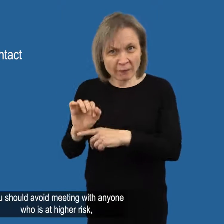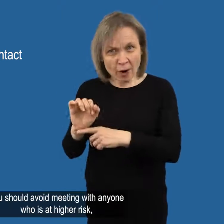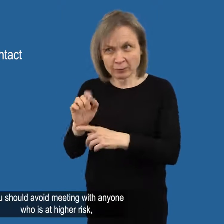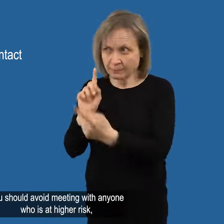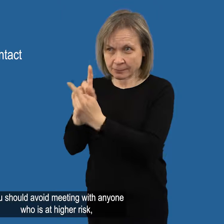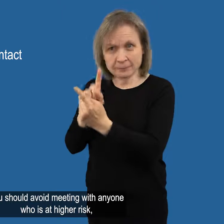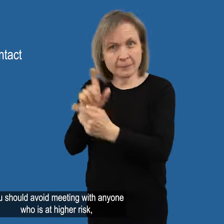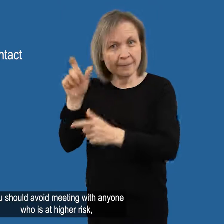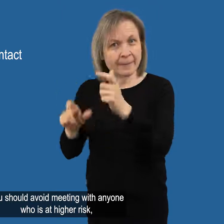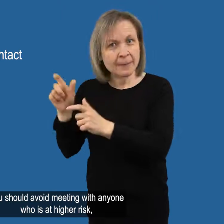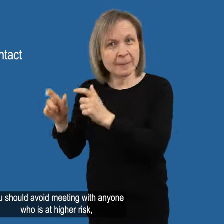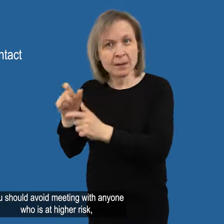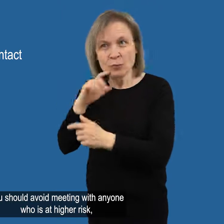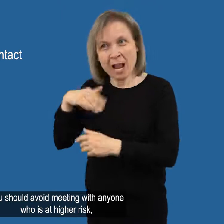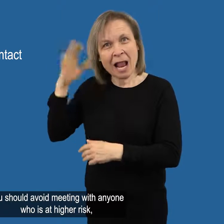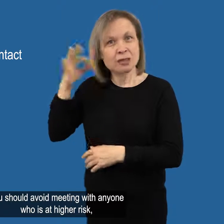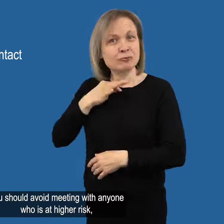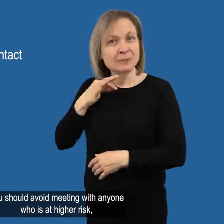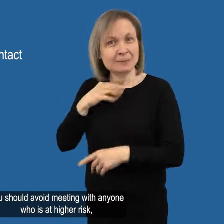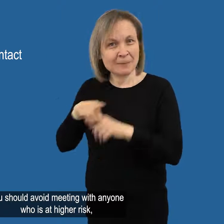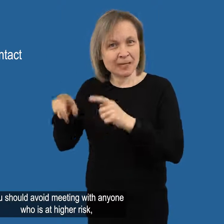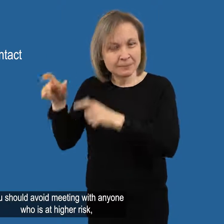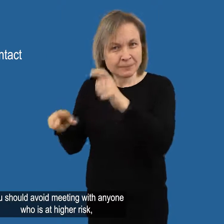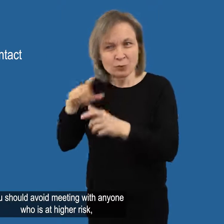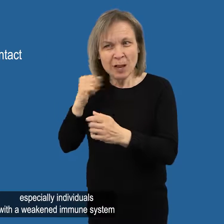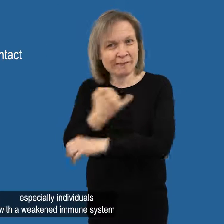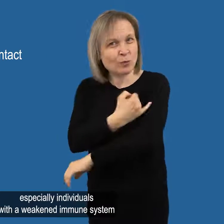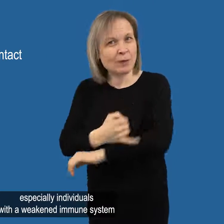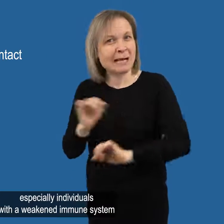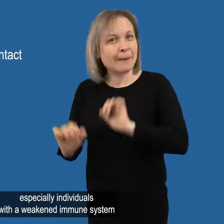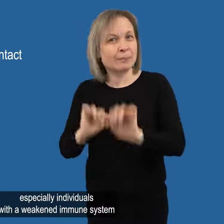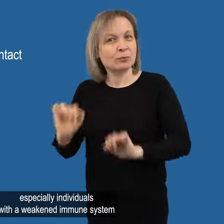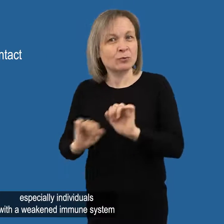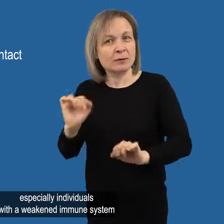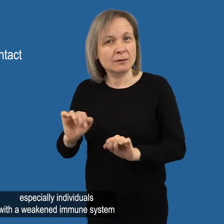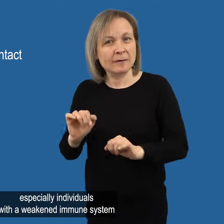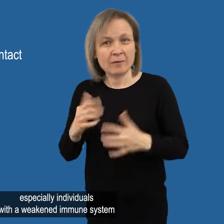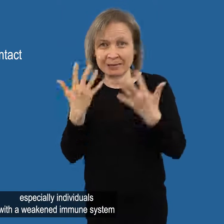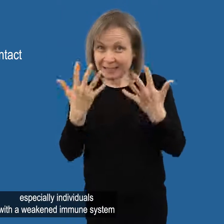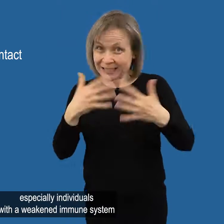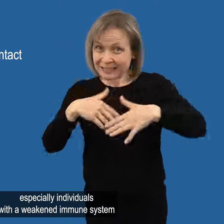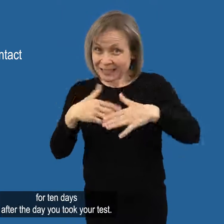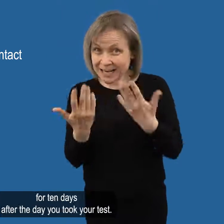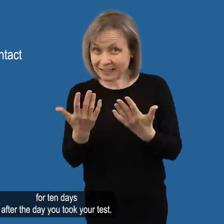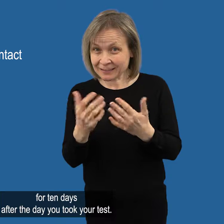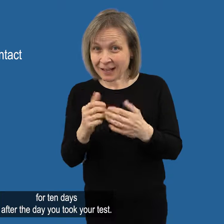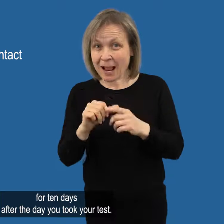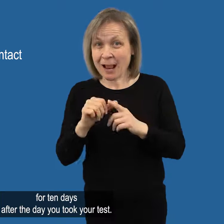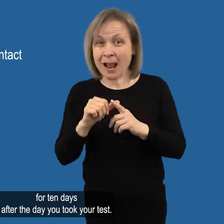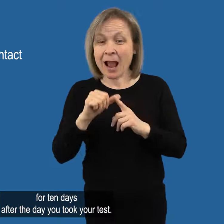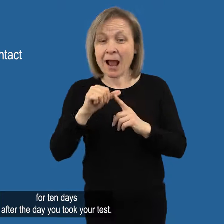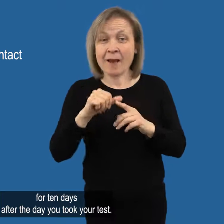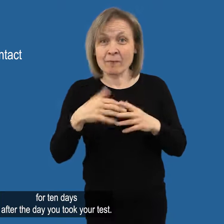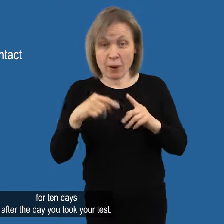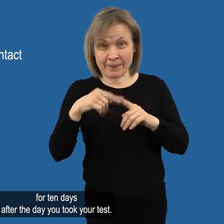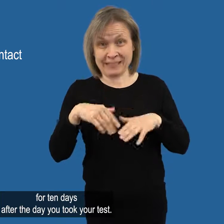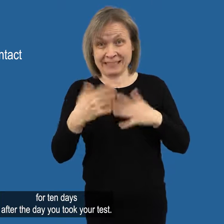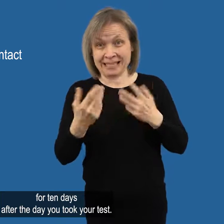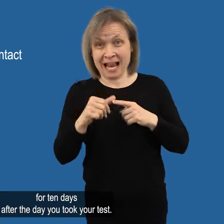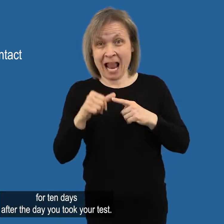You should avoid meeting with anyone who's at higher risk, especially individuals with a weakened immune system for 10 days after